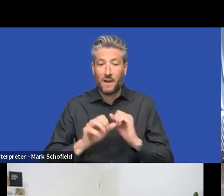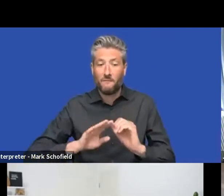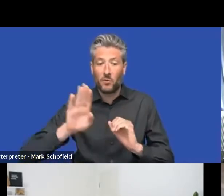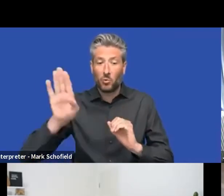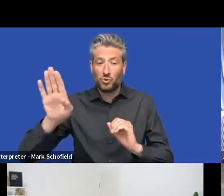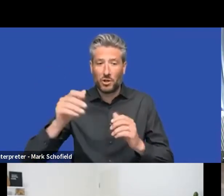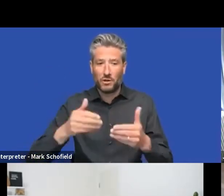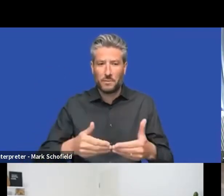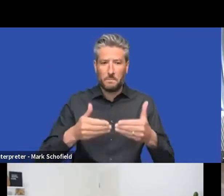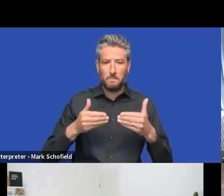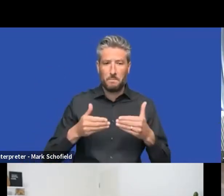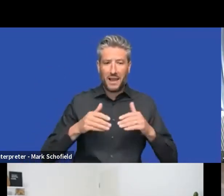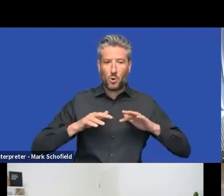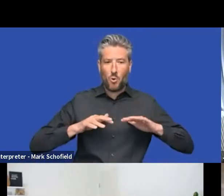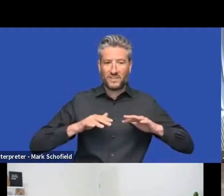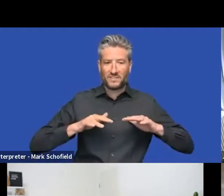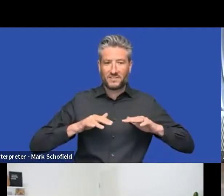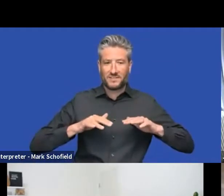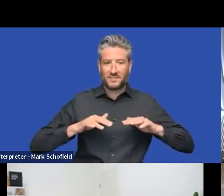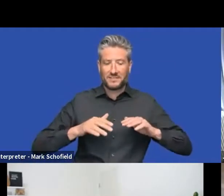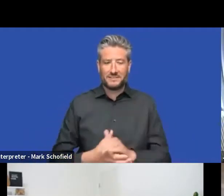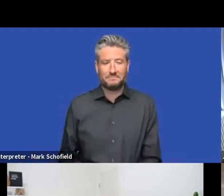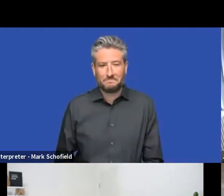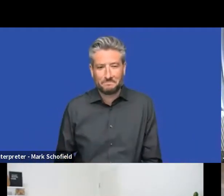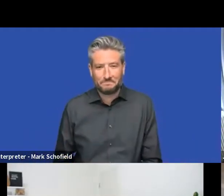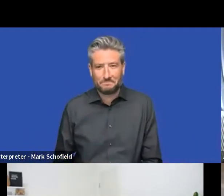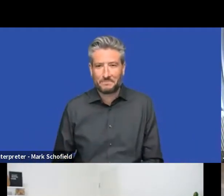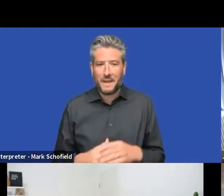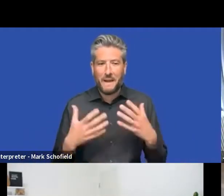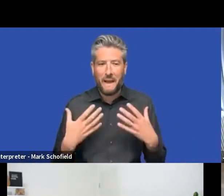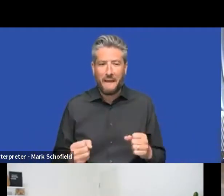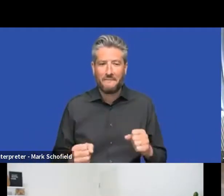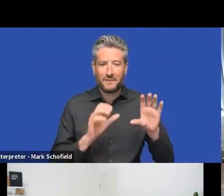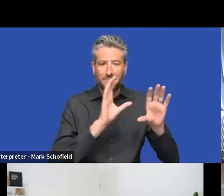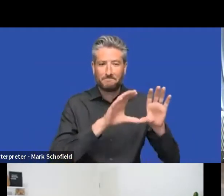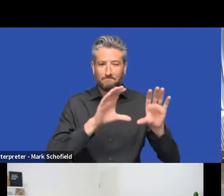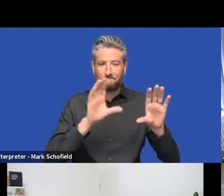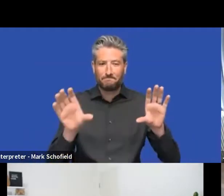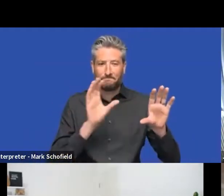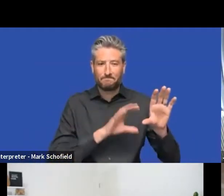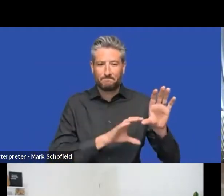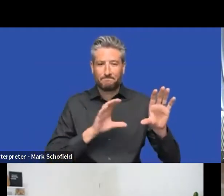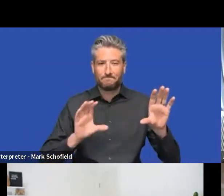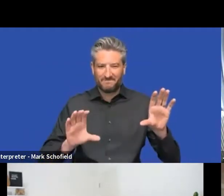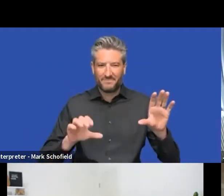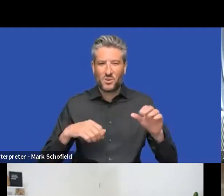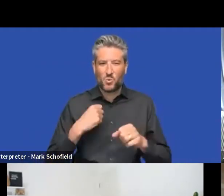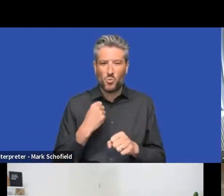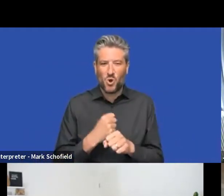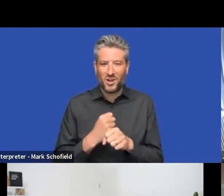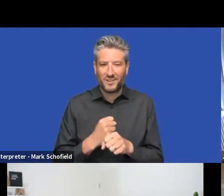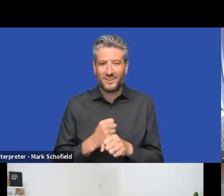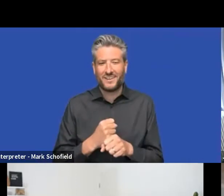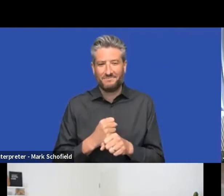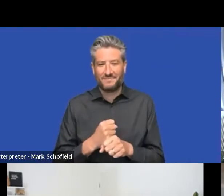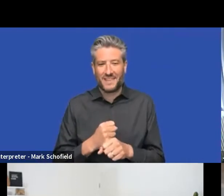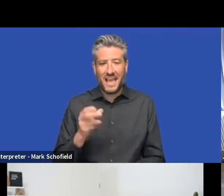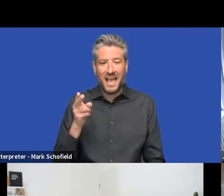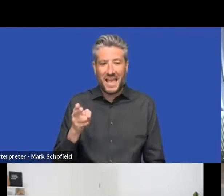Here to help answer your questions is a lovely bunch of HQ members. And I don't think I'll offend anybody